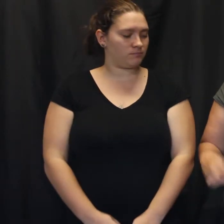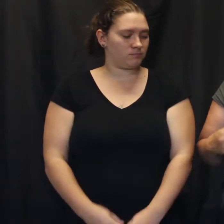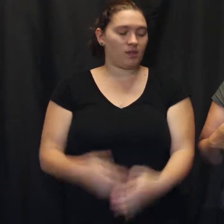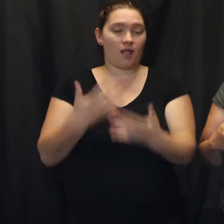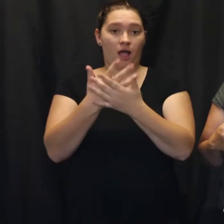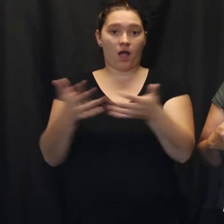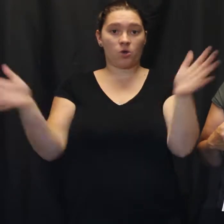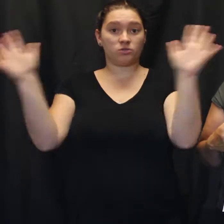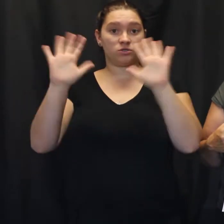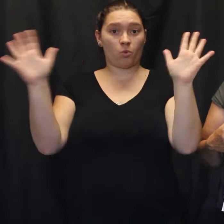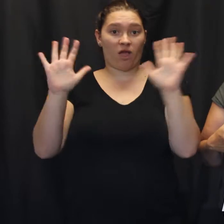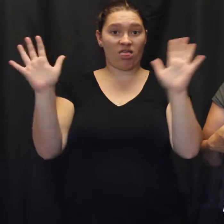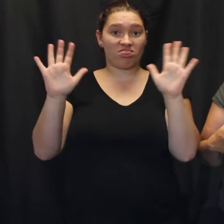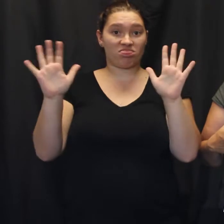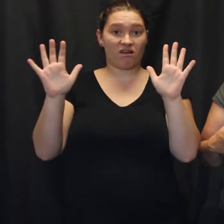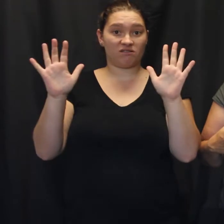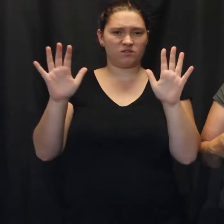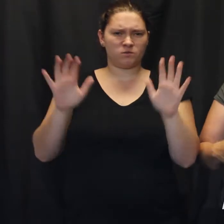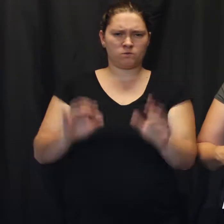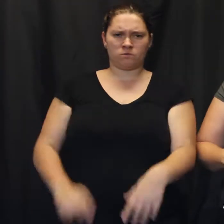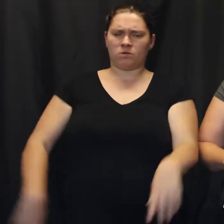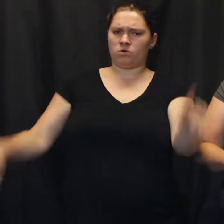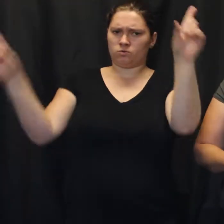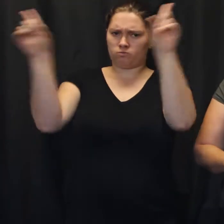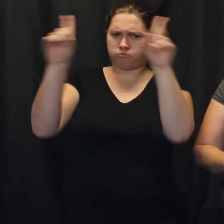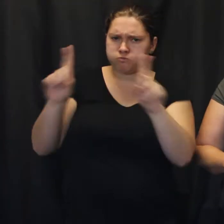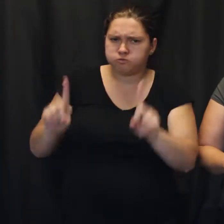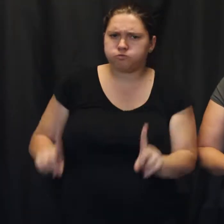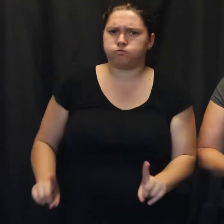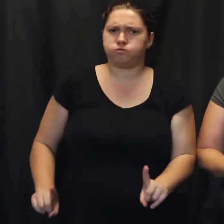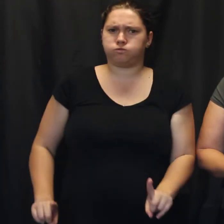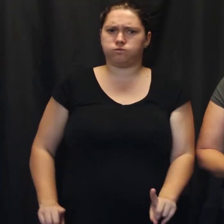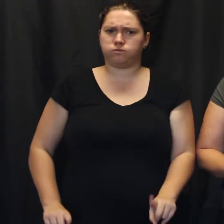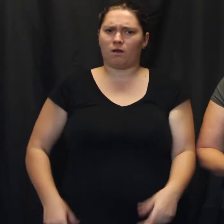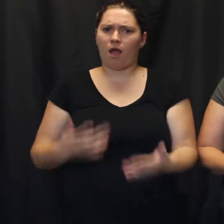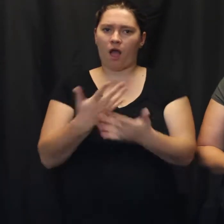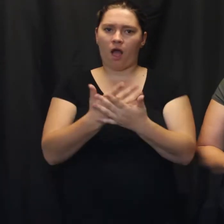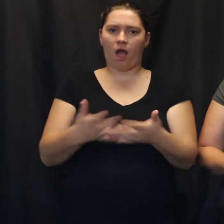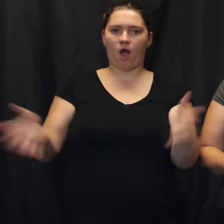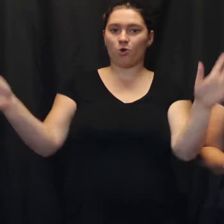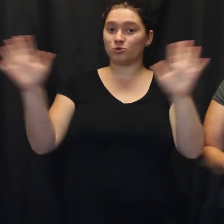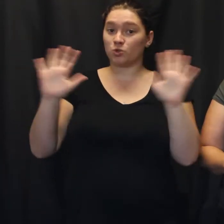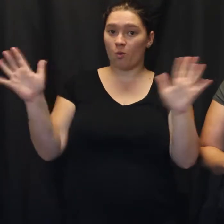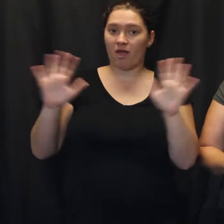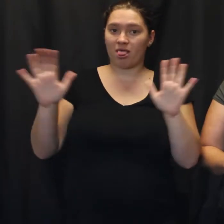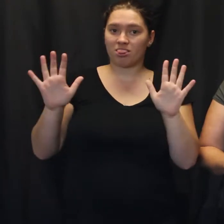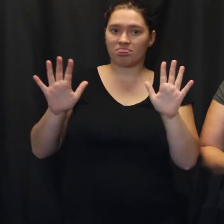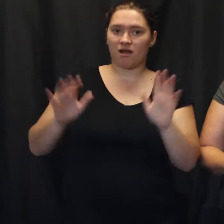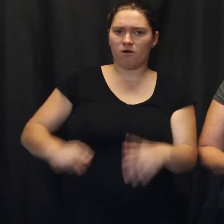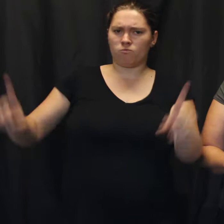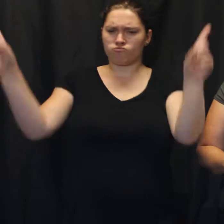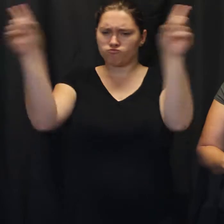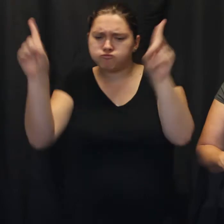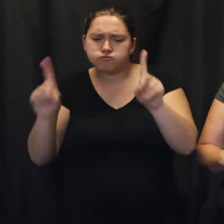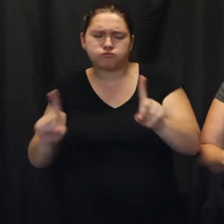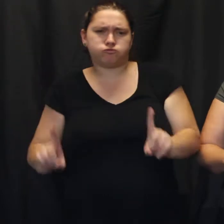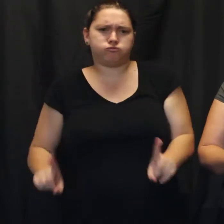How's the weather? It's stormy. How's the weather? It's